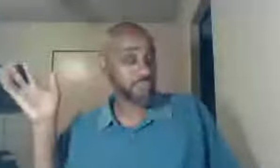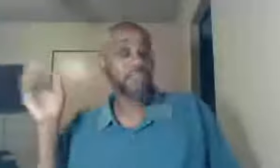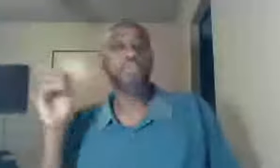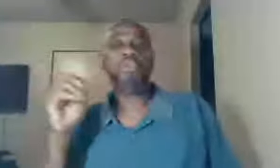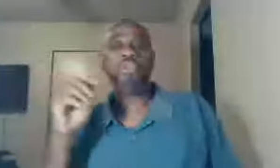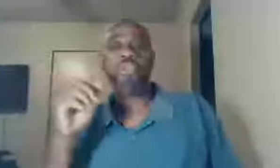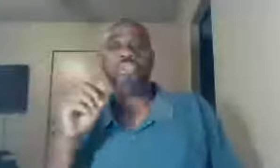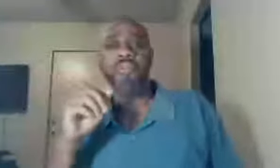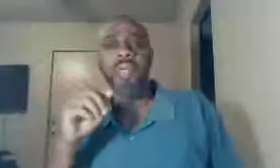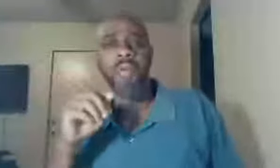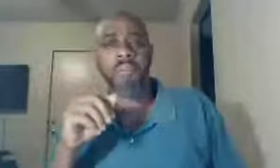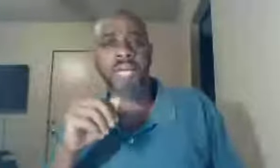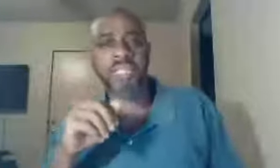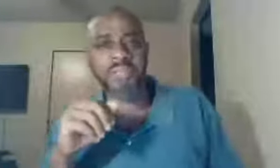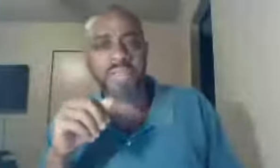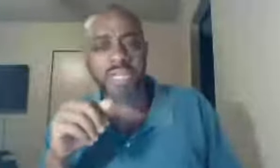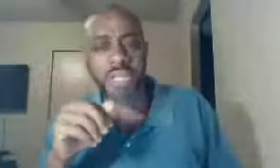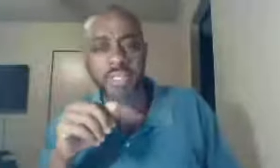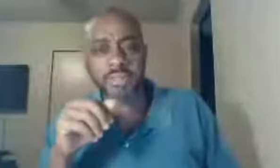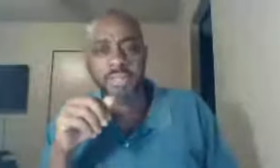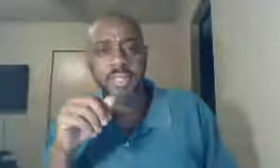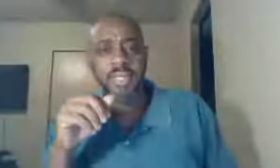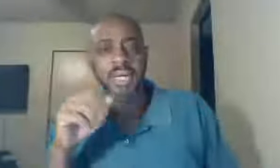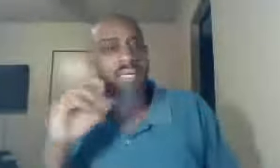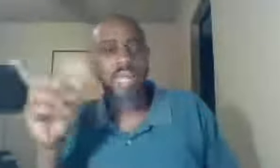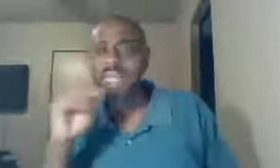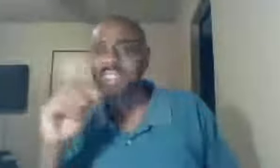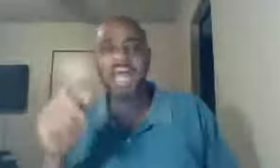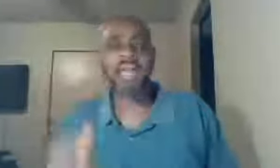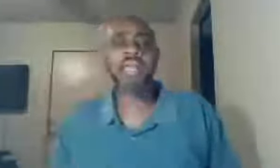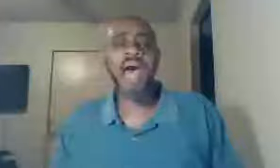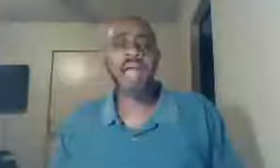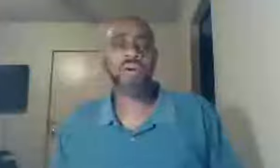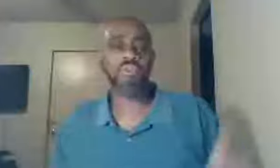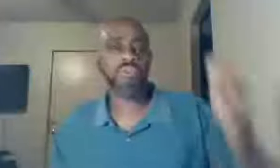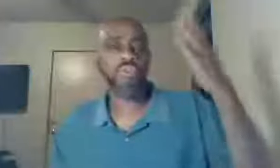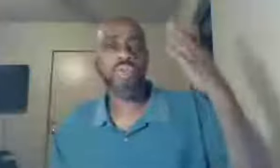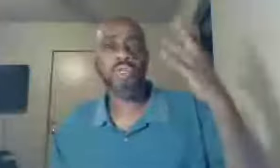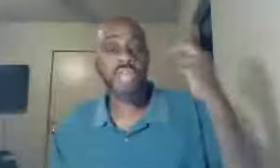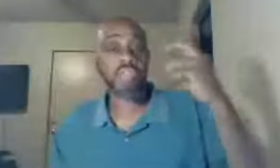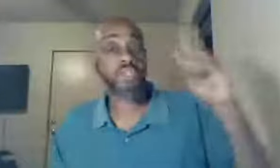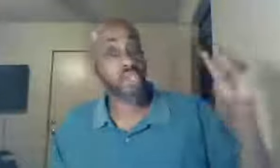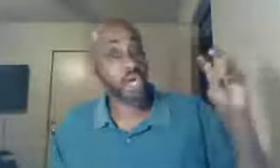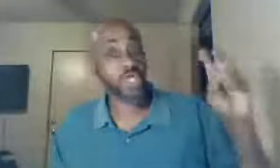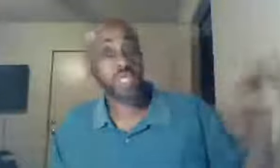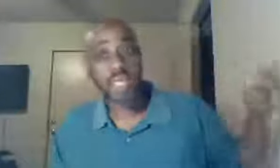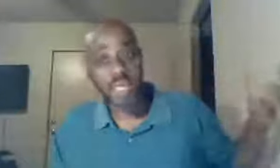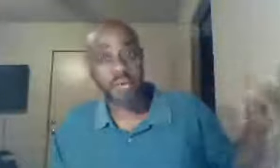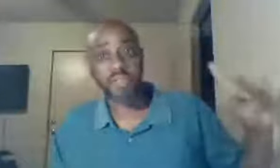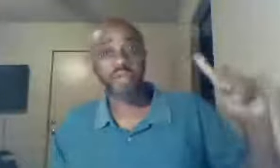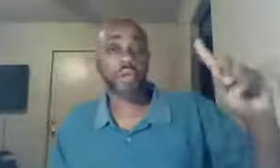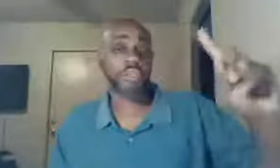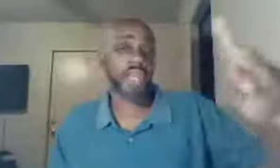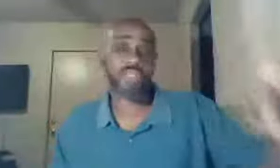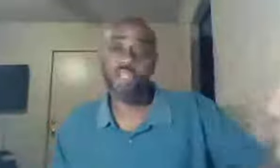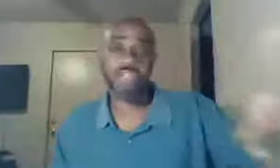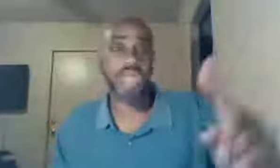to be a place of division, again it's not, I go to this church here, you go to that church there,